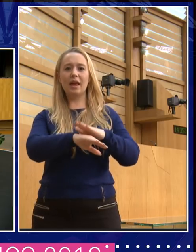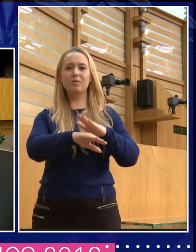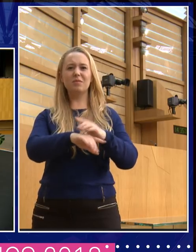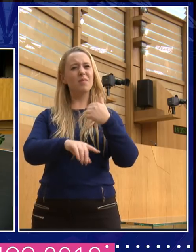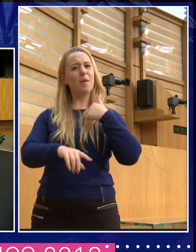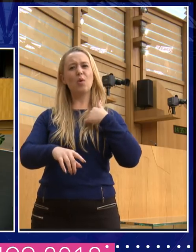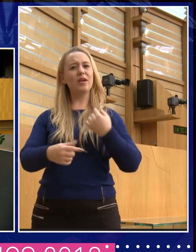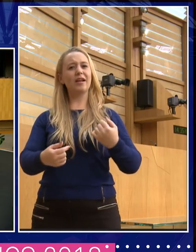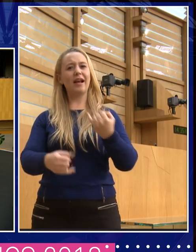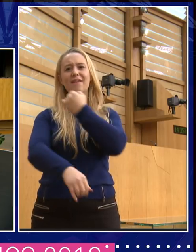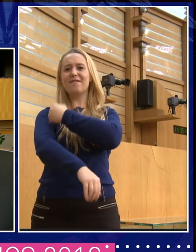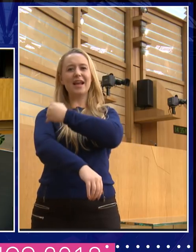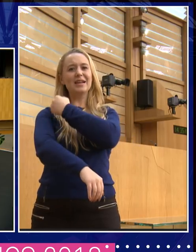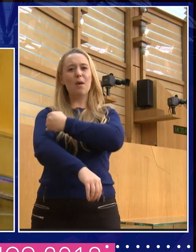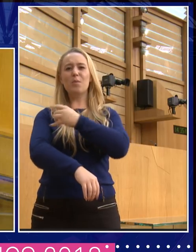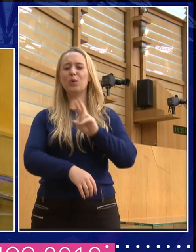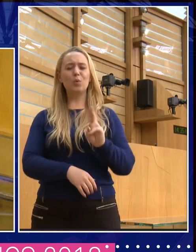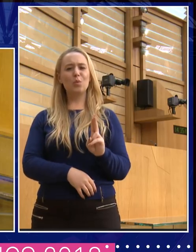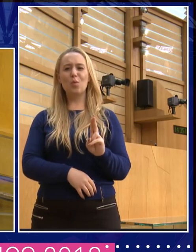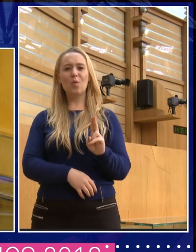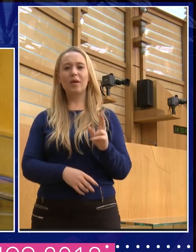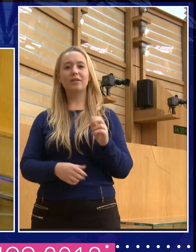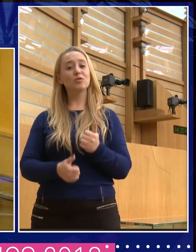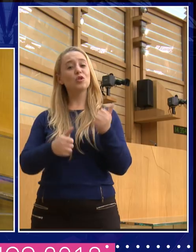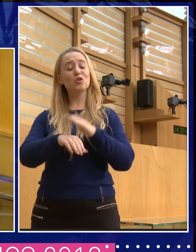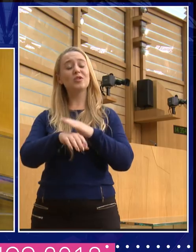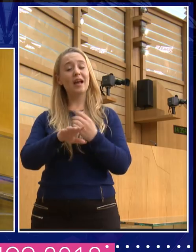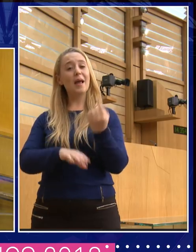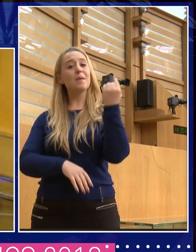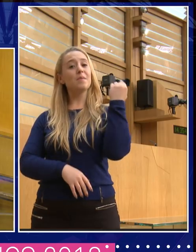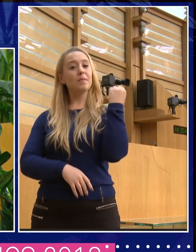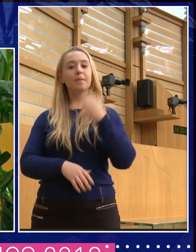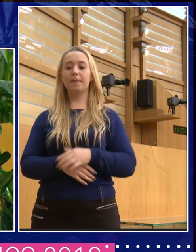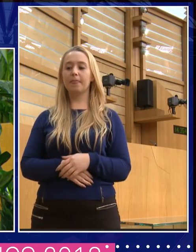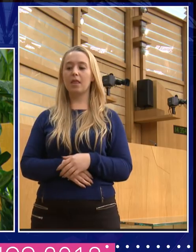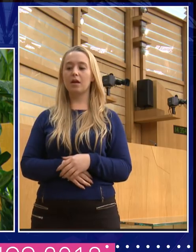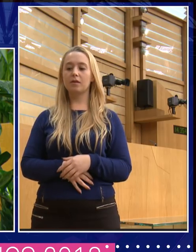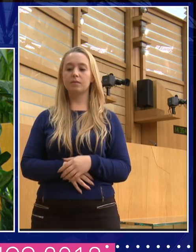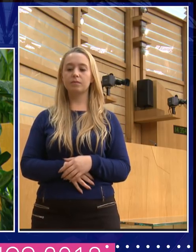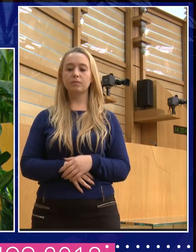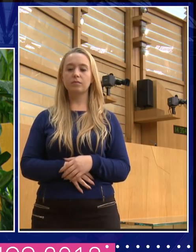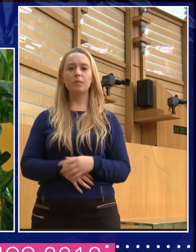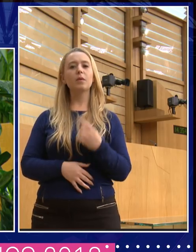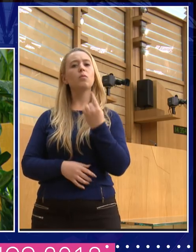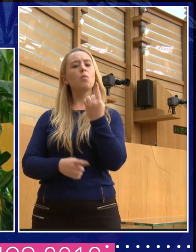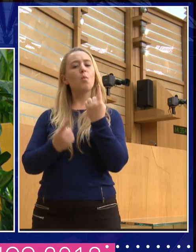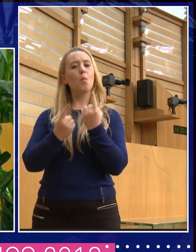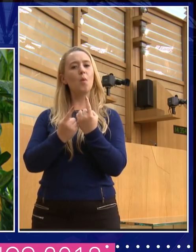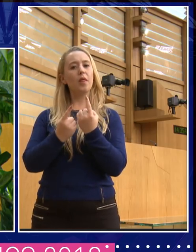Not a victim. Not a victim. Not a victim. Or I did not... What I dislike is people